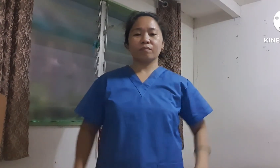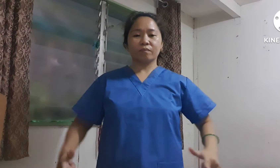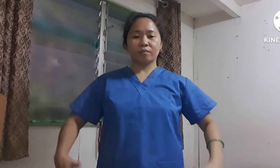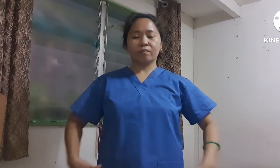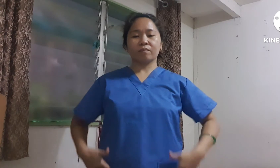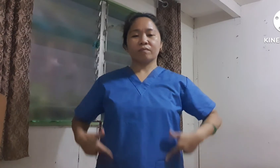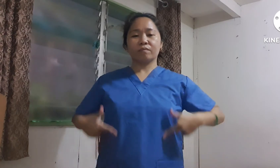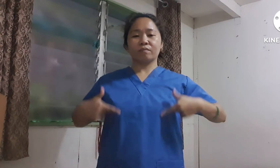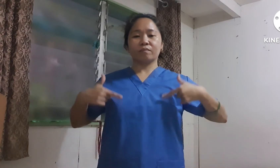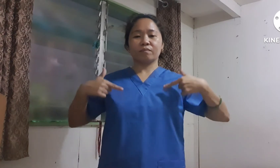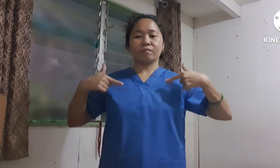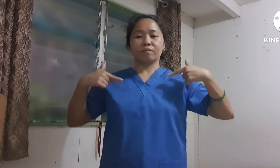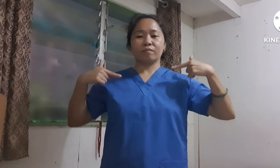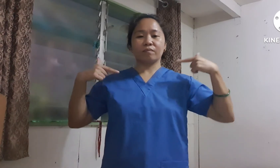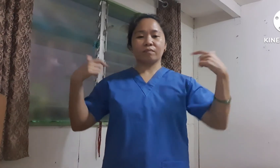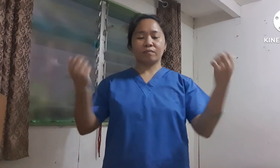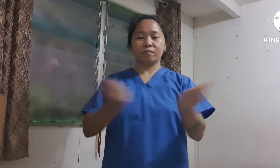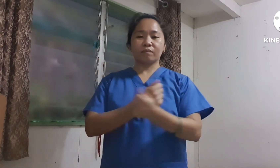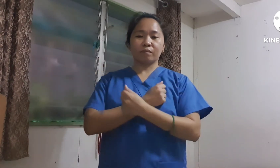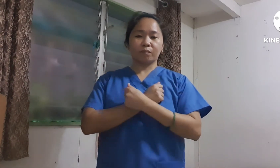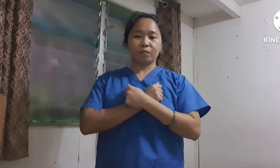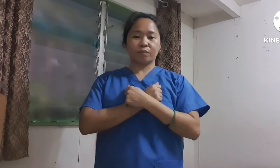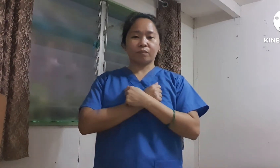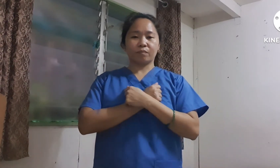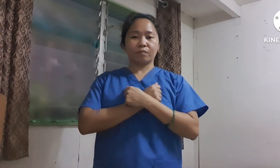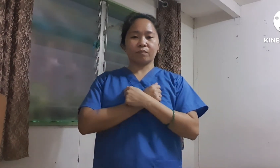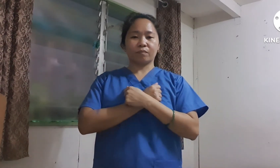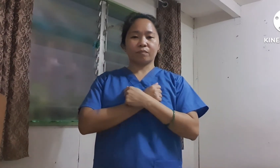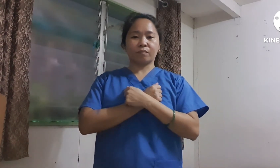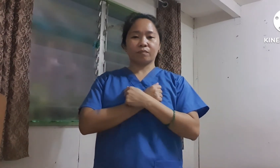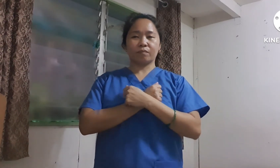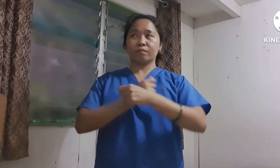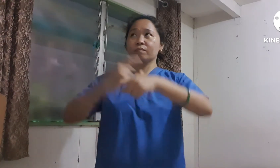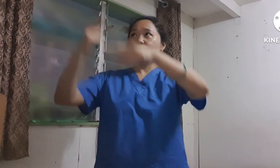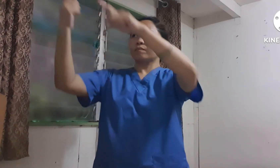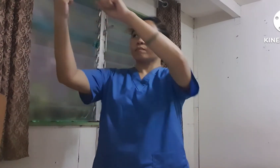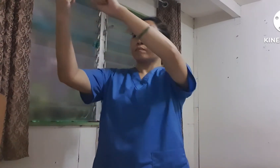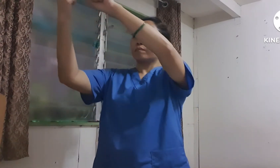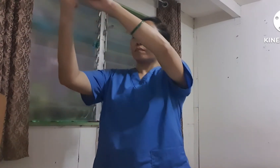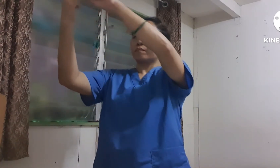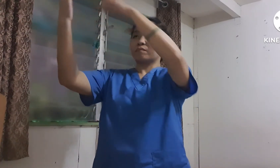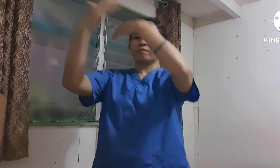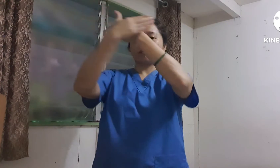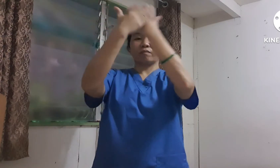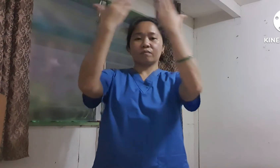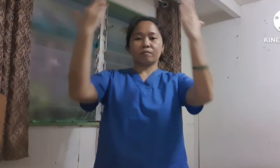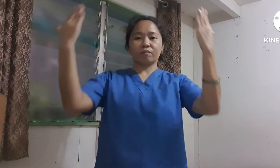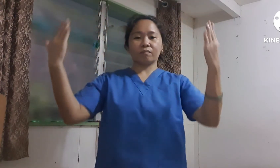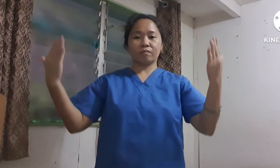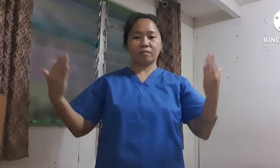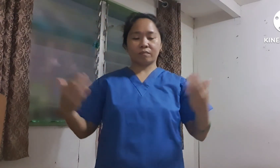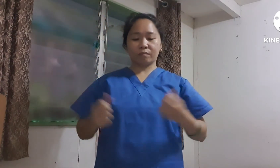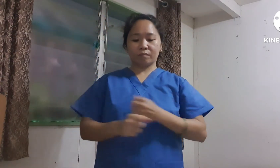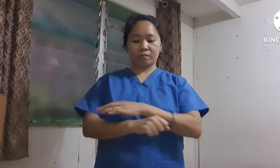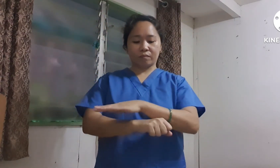I can live, I can I can reach the heavens above.